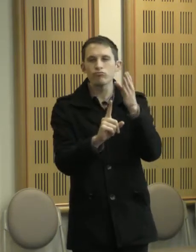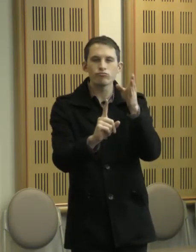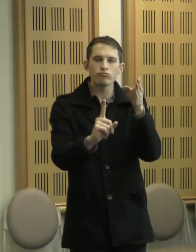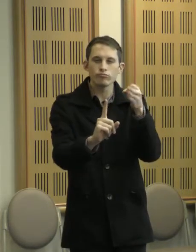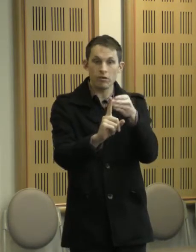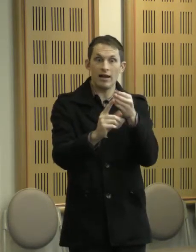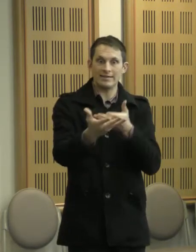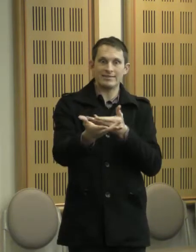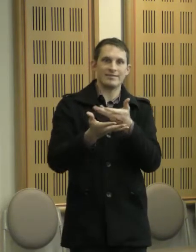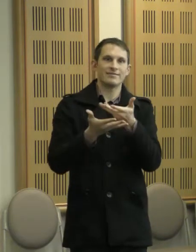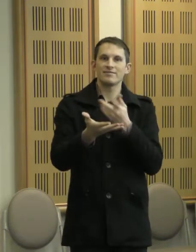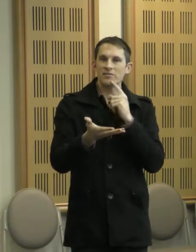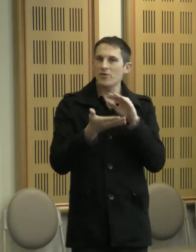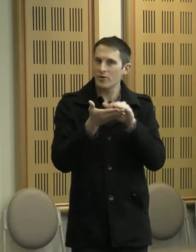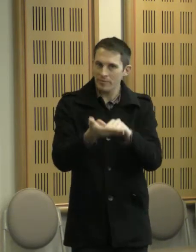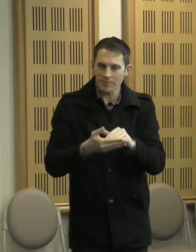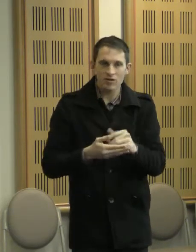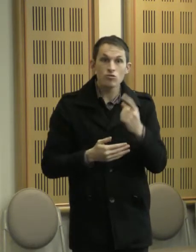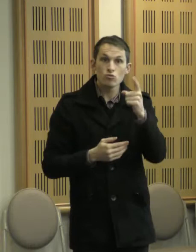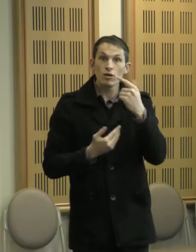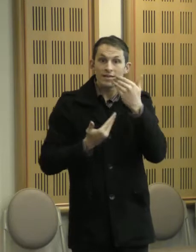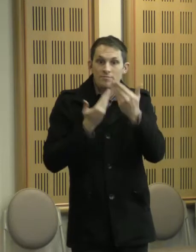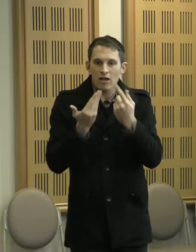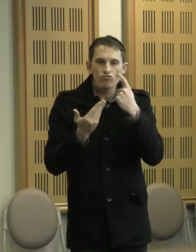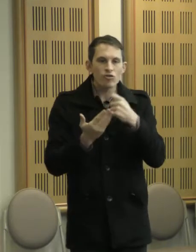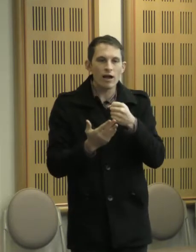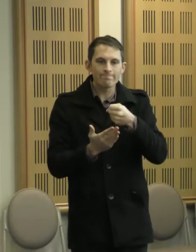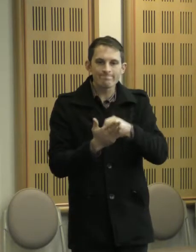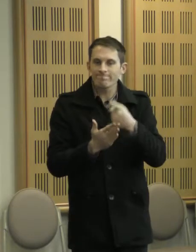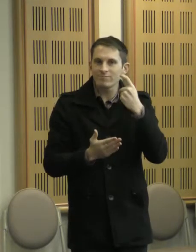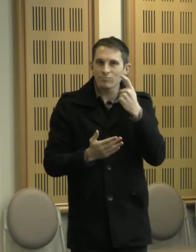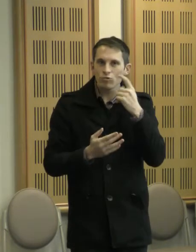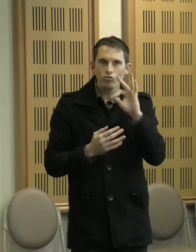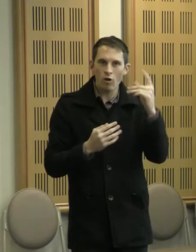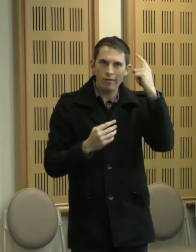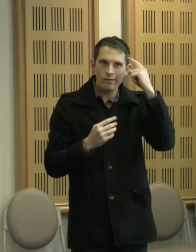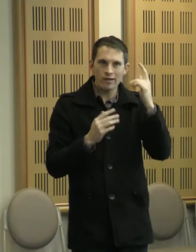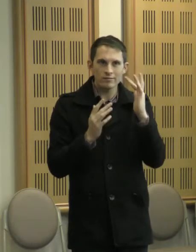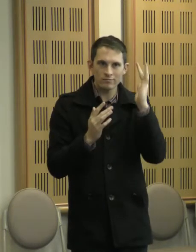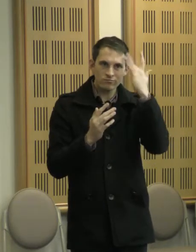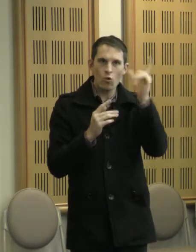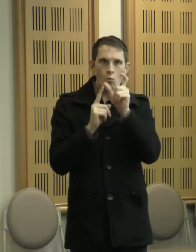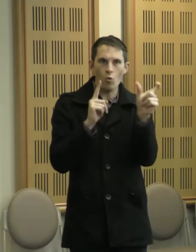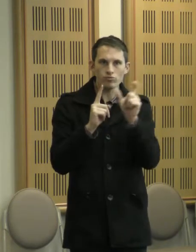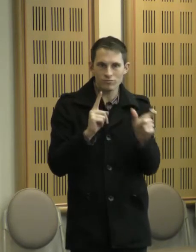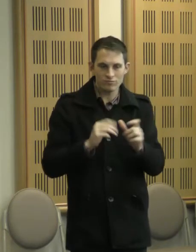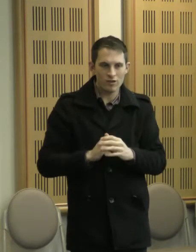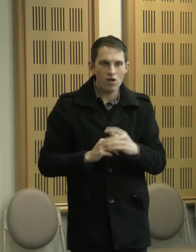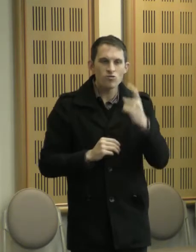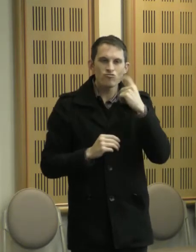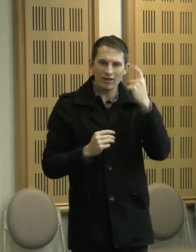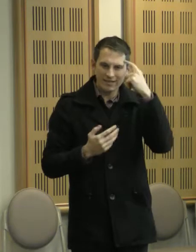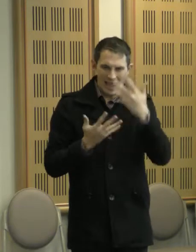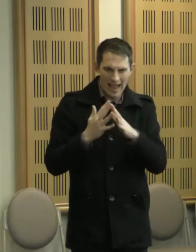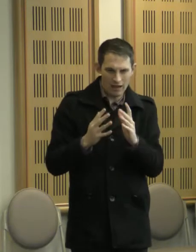talking. Try and explain things simply and avoid jargon. Dedicate the time to building trust and the